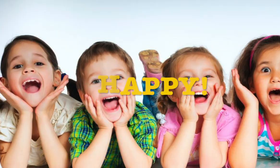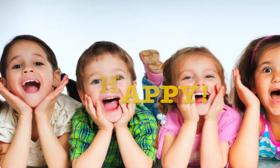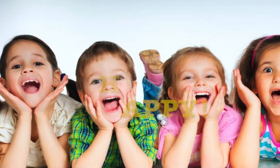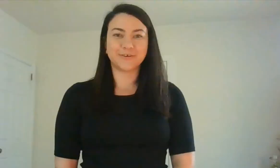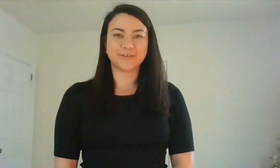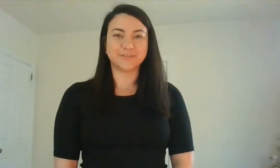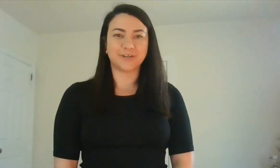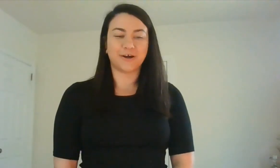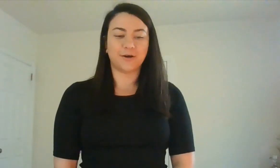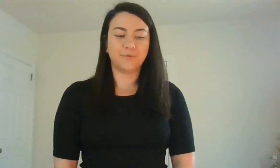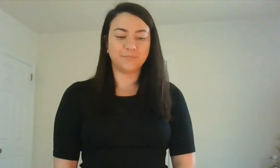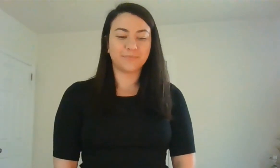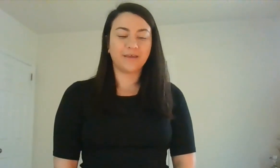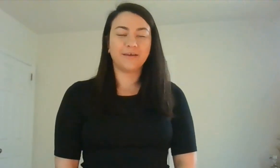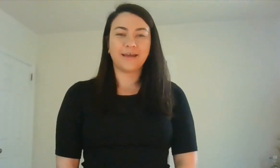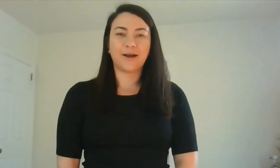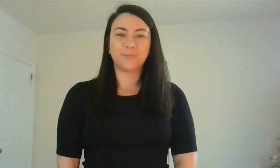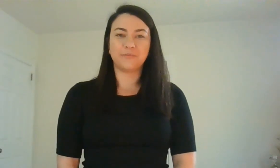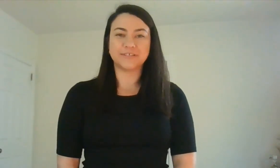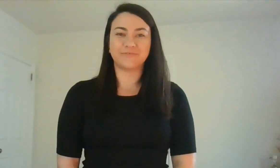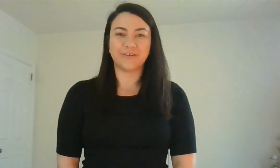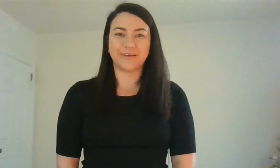Good job. How about this feeling?